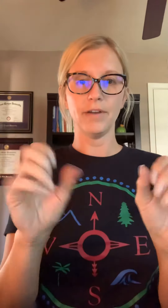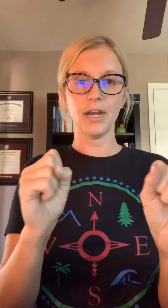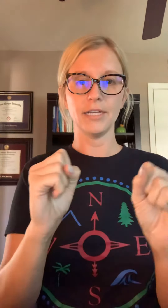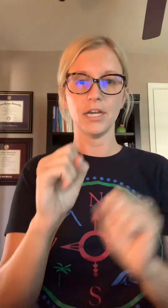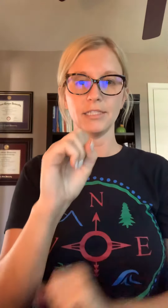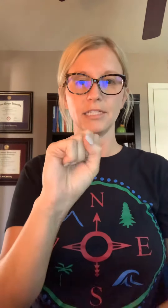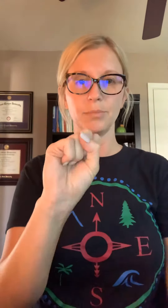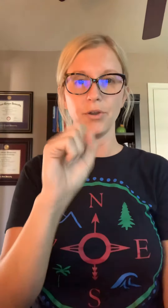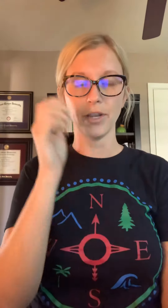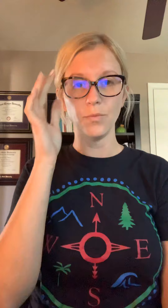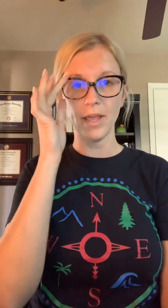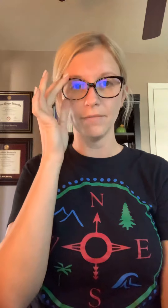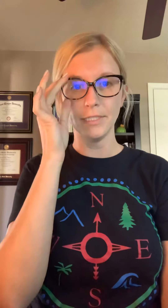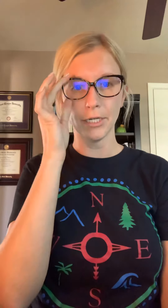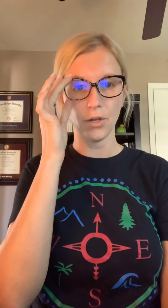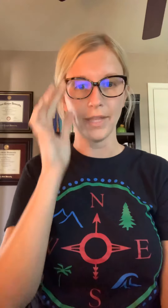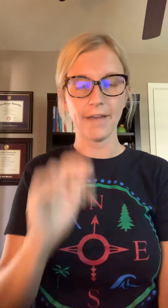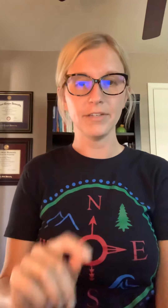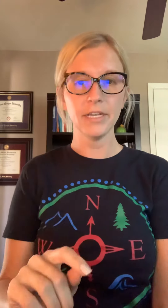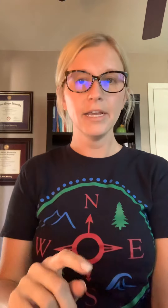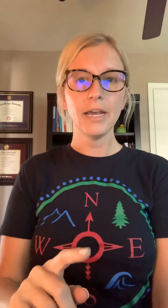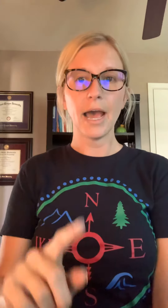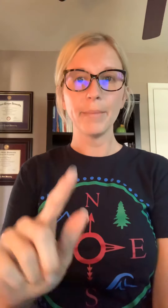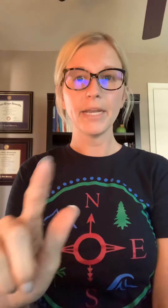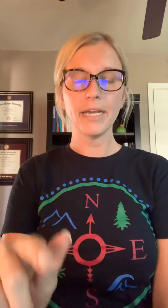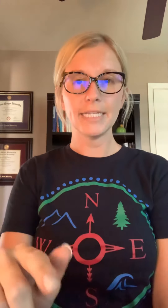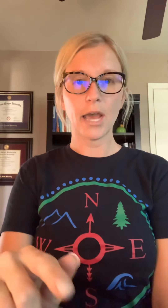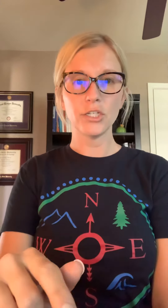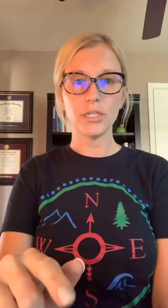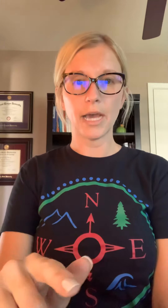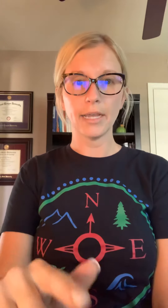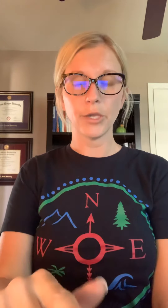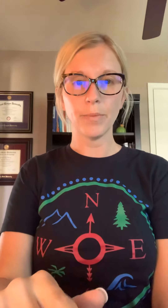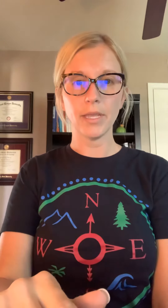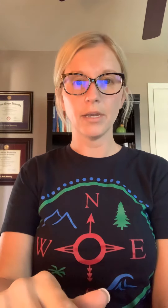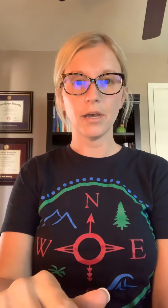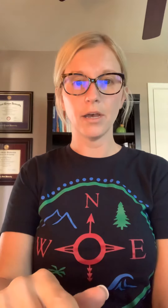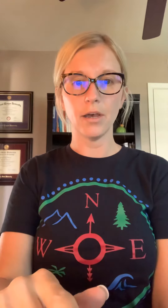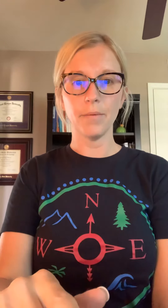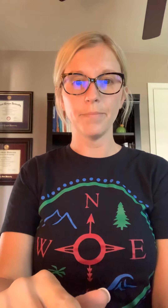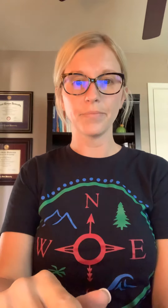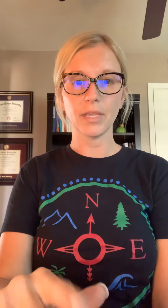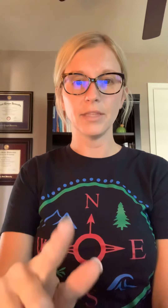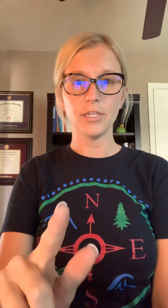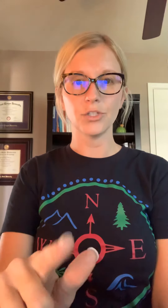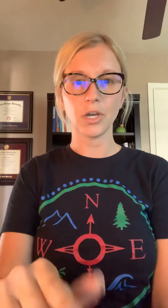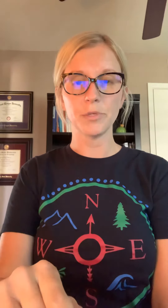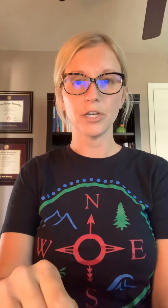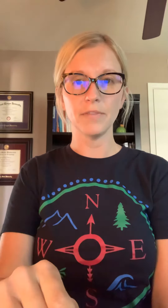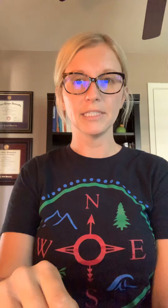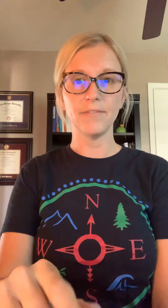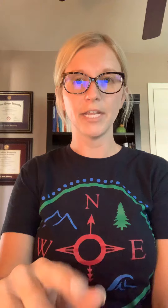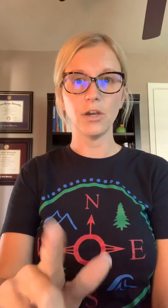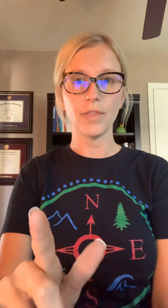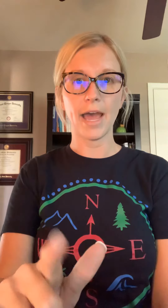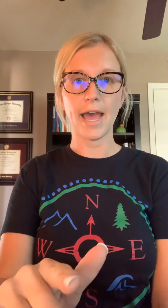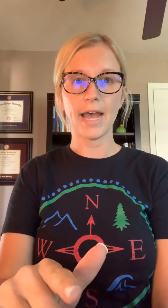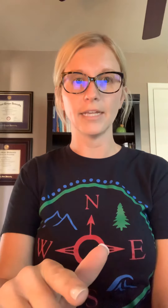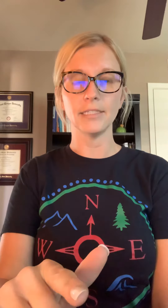our hot dogs exploded. We have zero left. I'm gonna attach a document in the description of this video that has